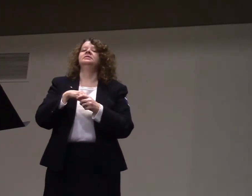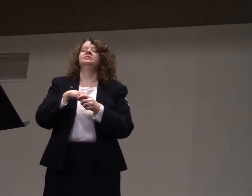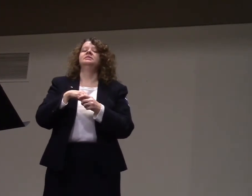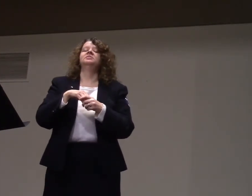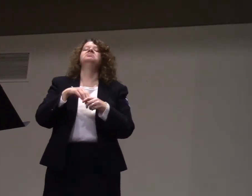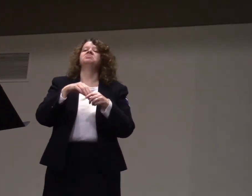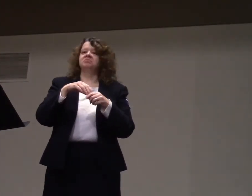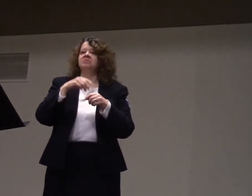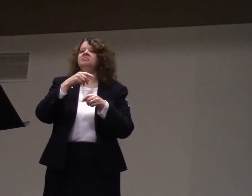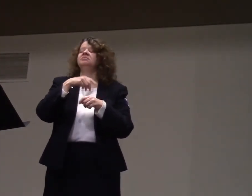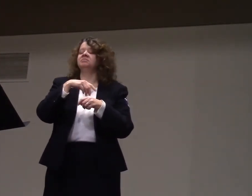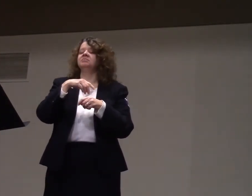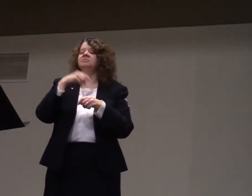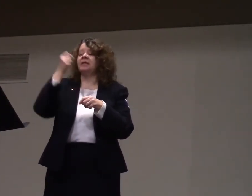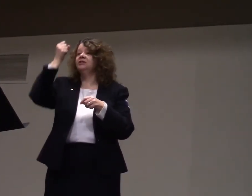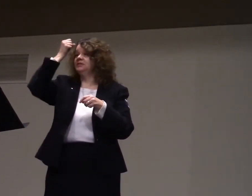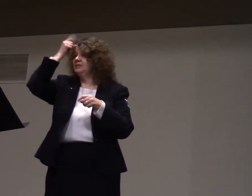They were learning about community and the settlements.